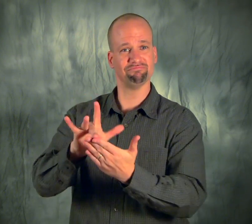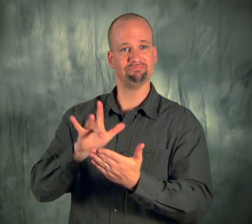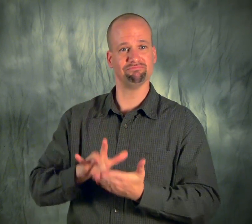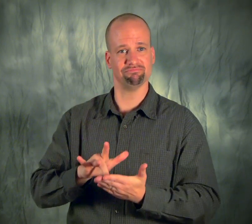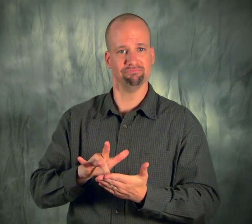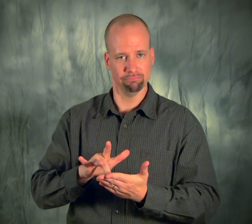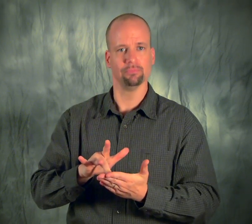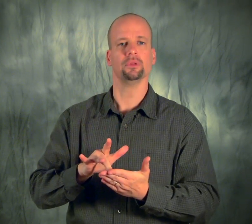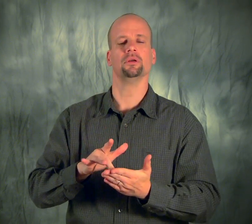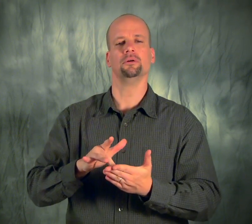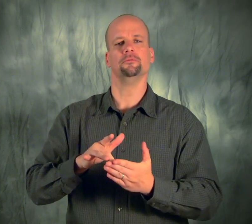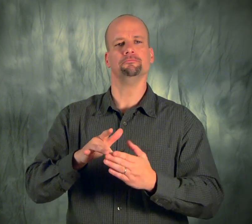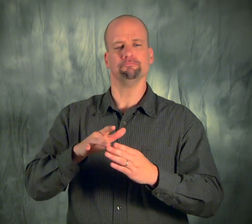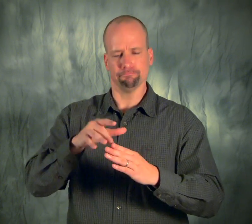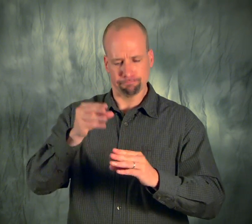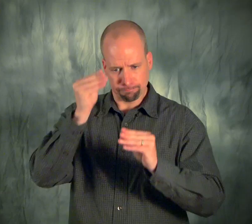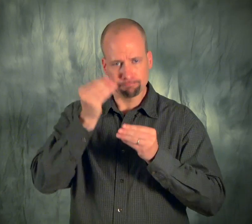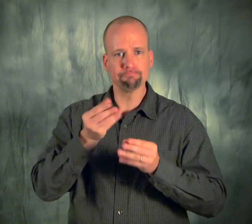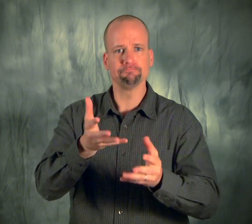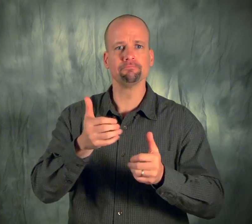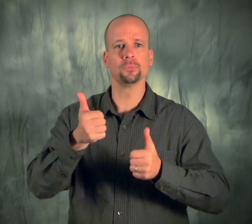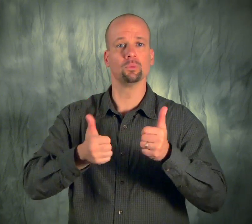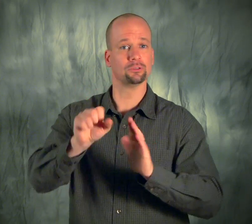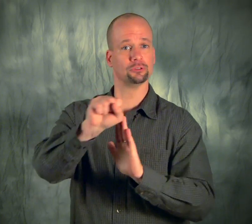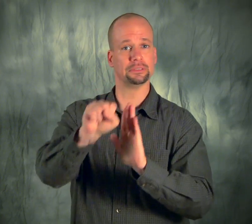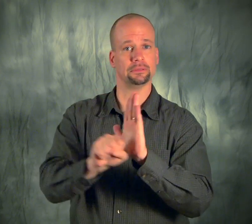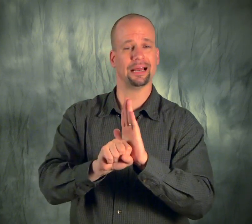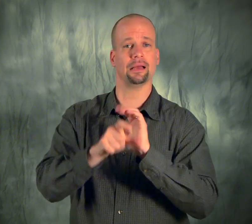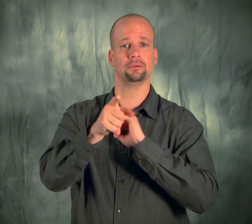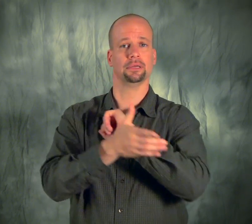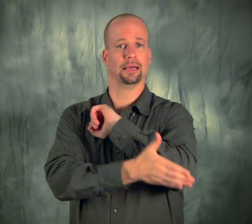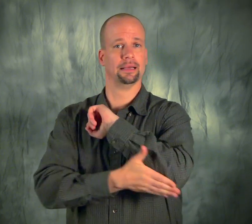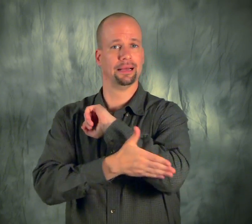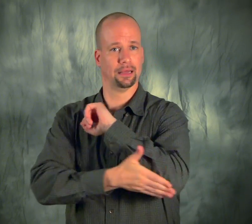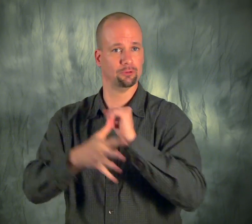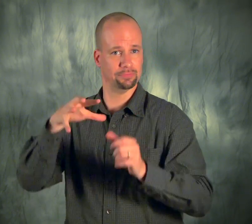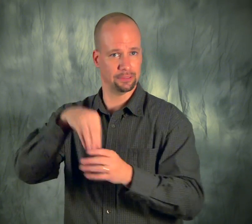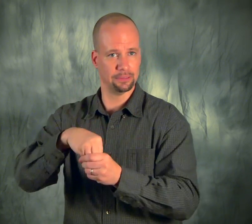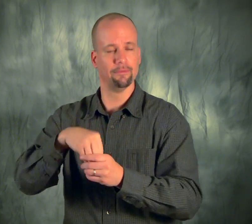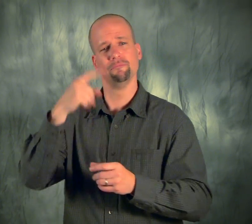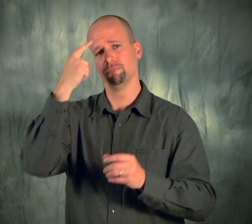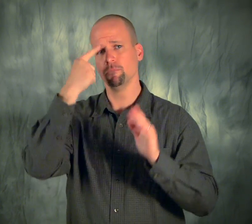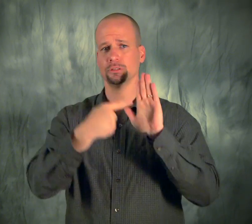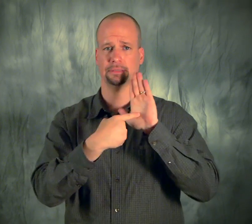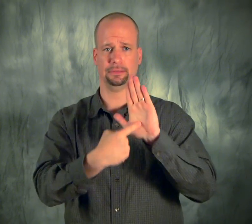Using the up and down arrows, enter the state your county is in. For example, Tennessee.